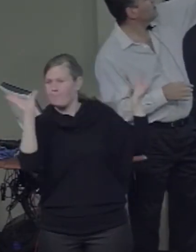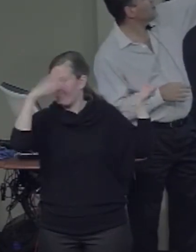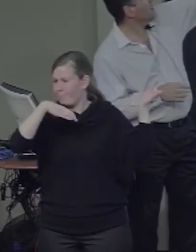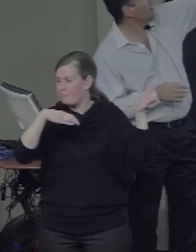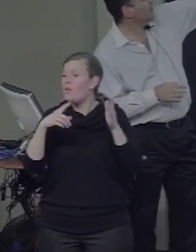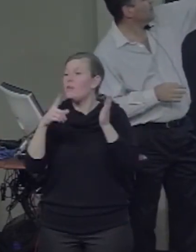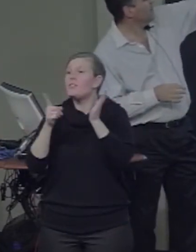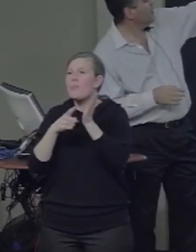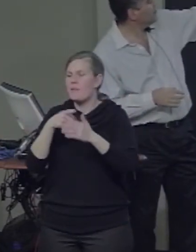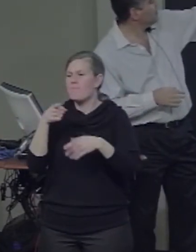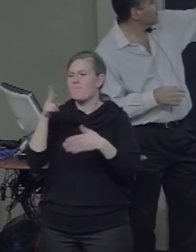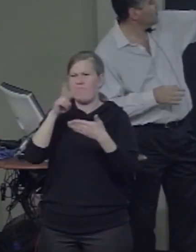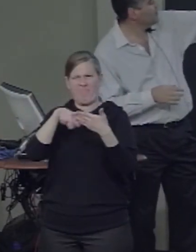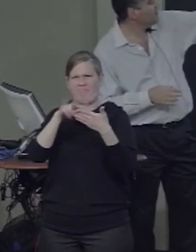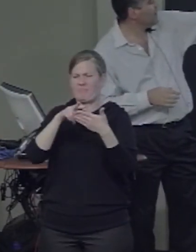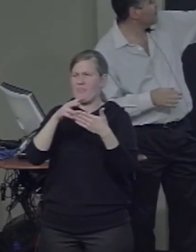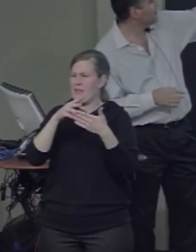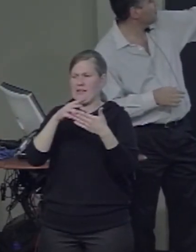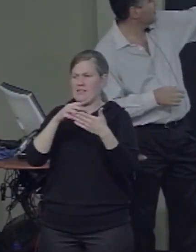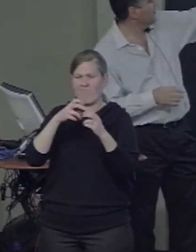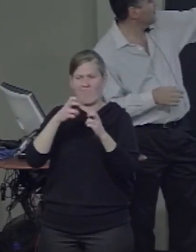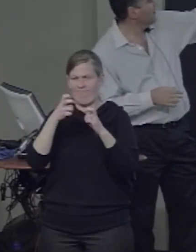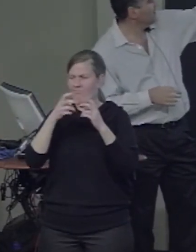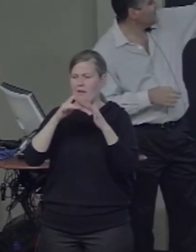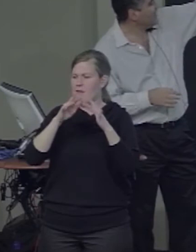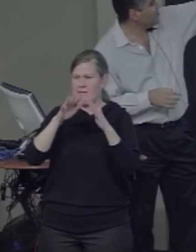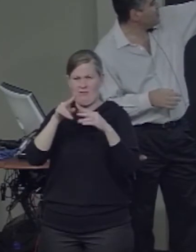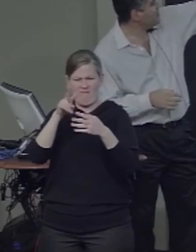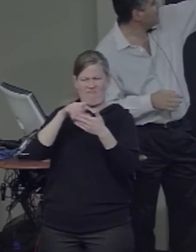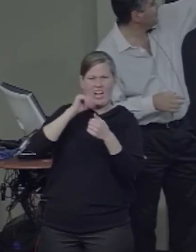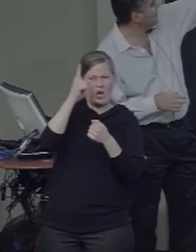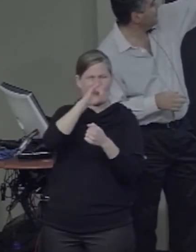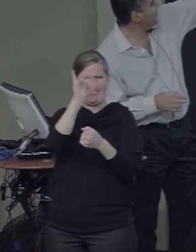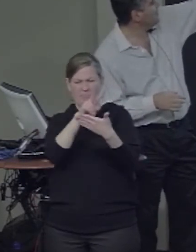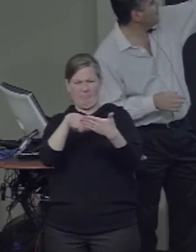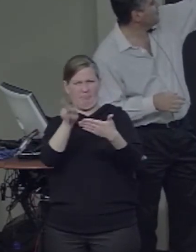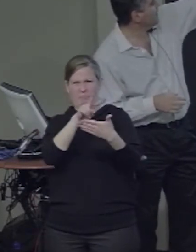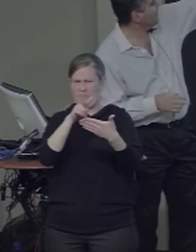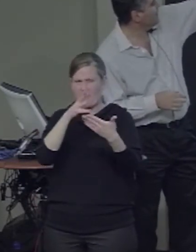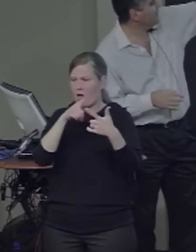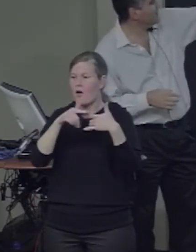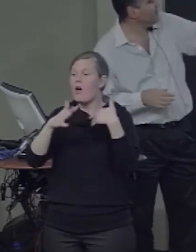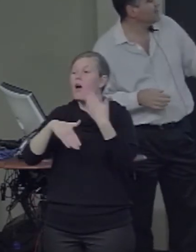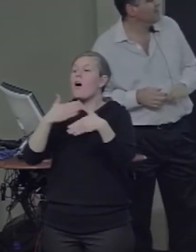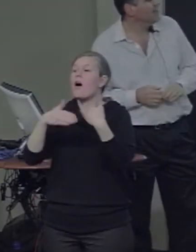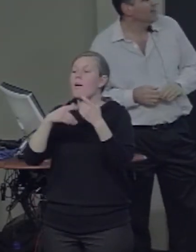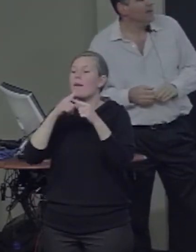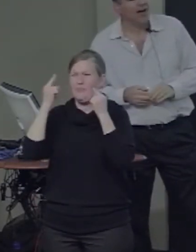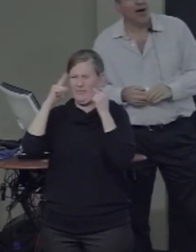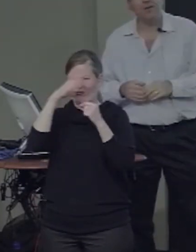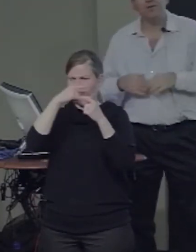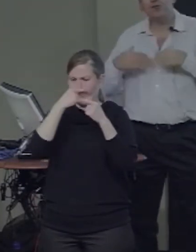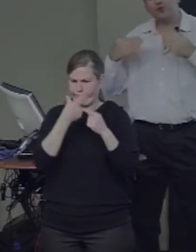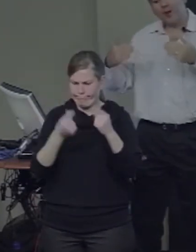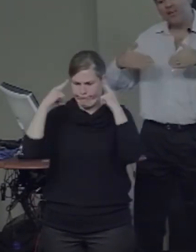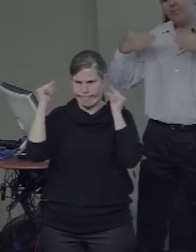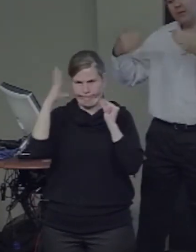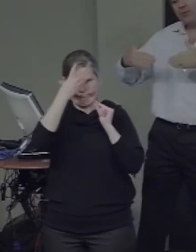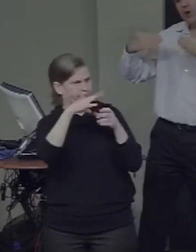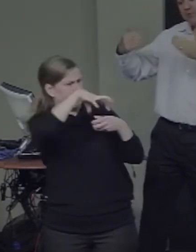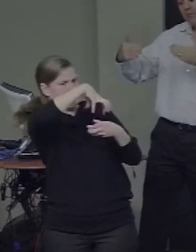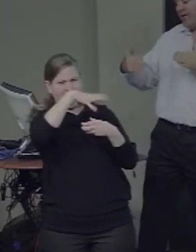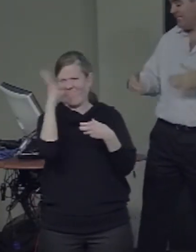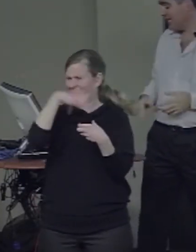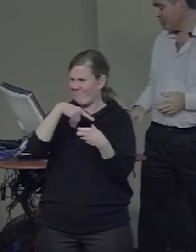quite striking, but other times it's rather subtle, exact shape of the kind of ear-like things. If you train